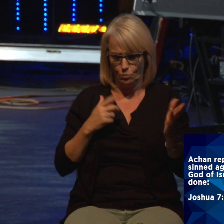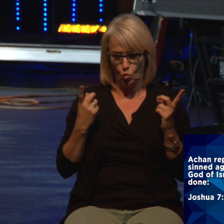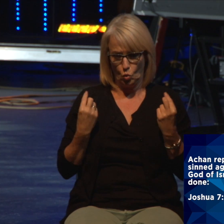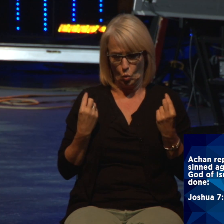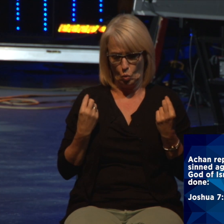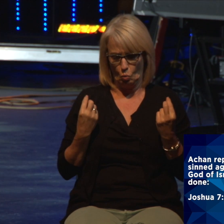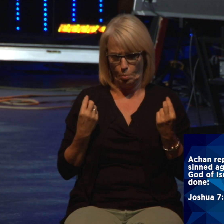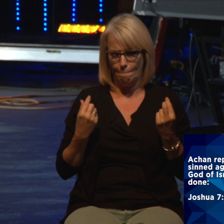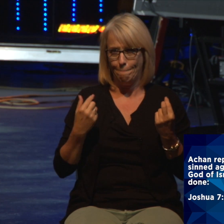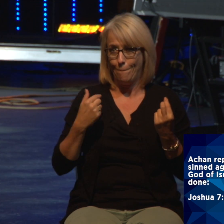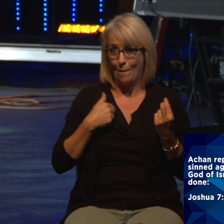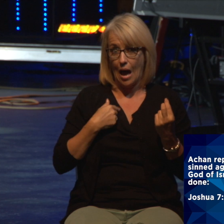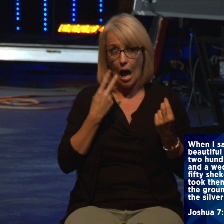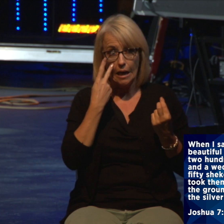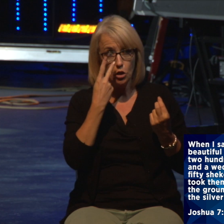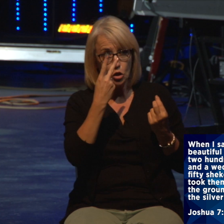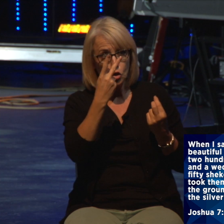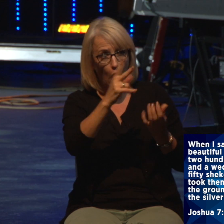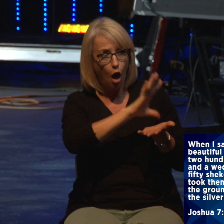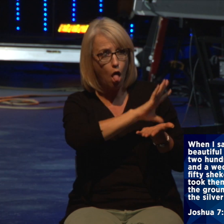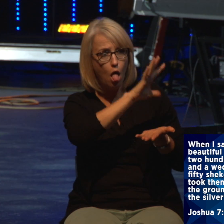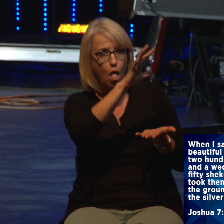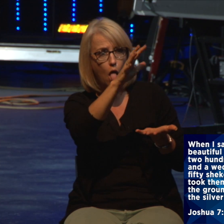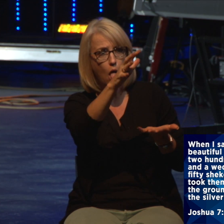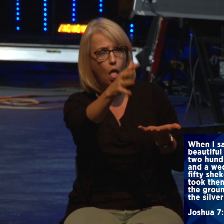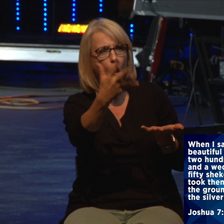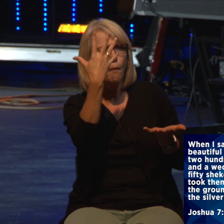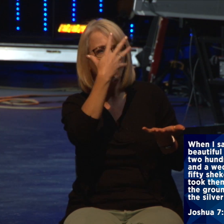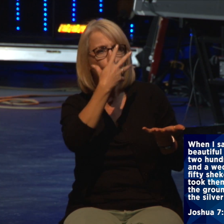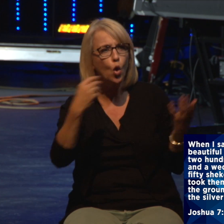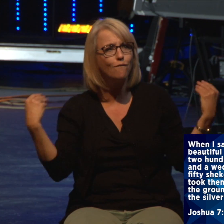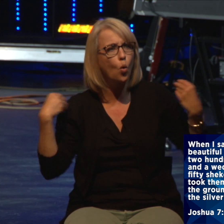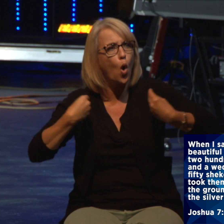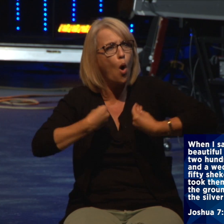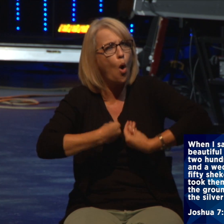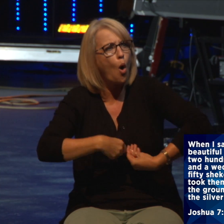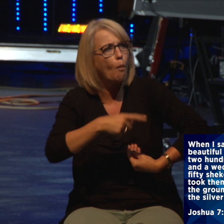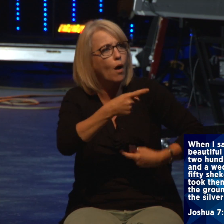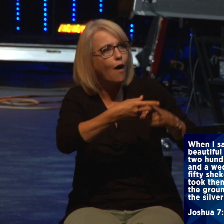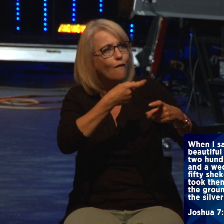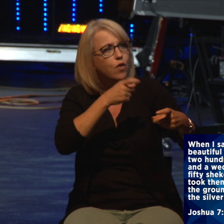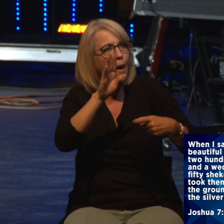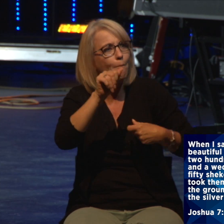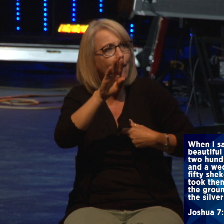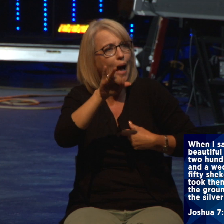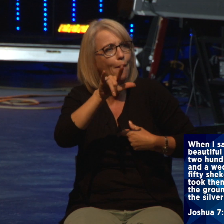When I saw in the plunder a beautiful robe from Babylonia, 200 shekels of